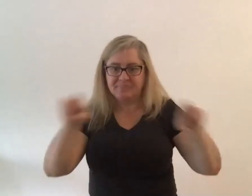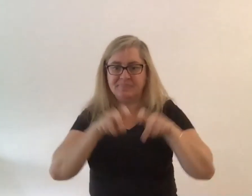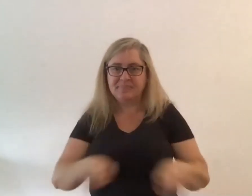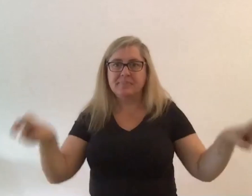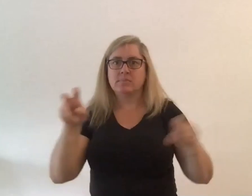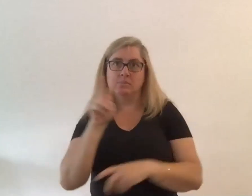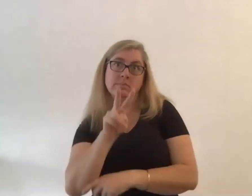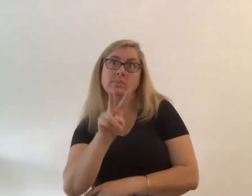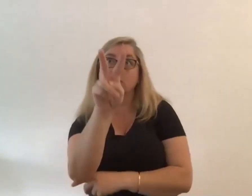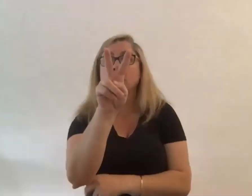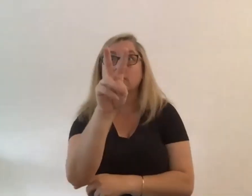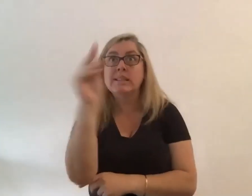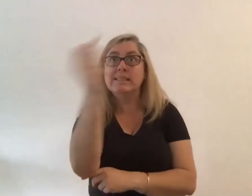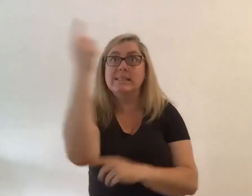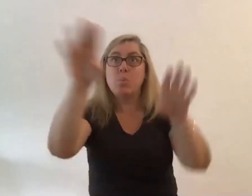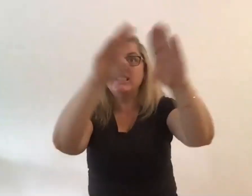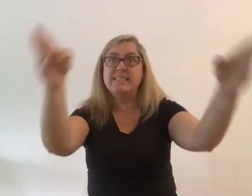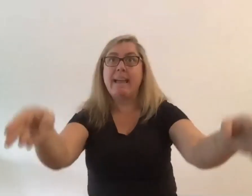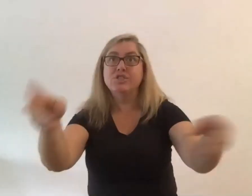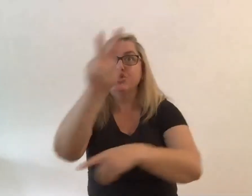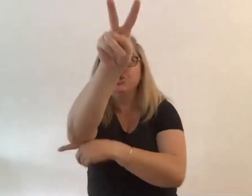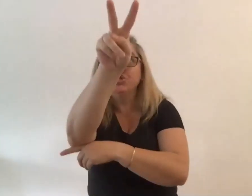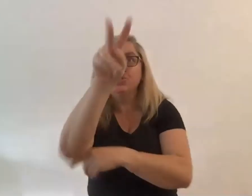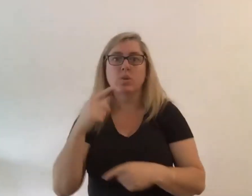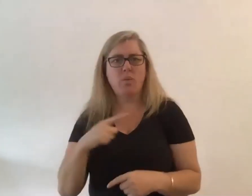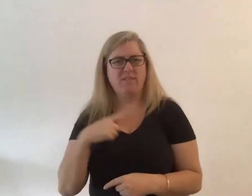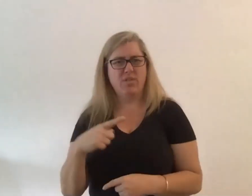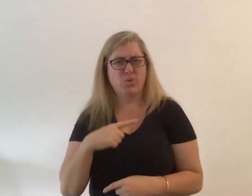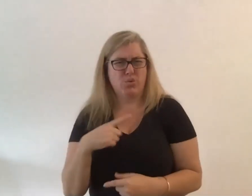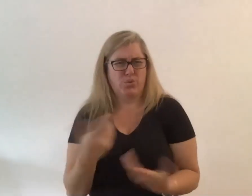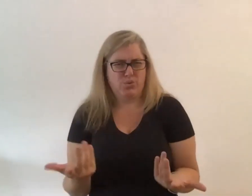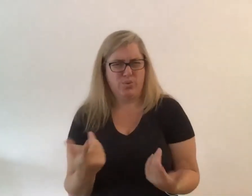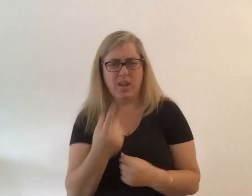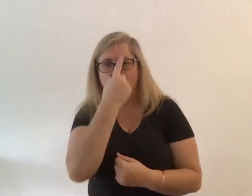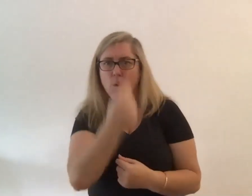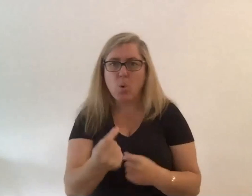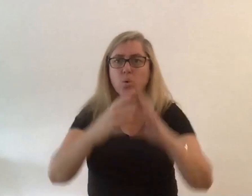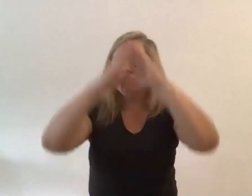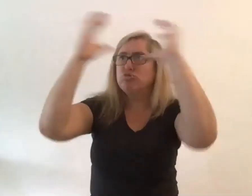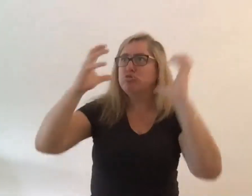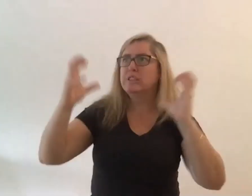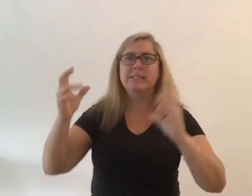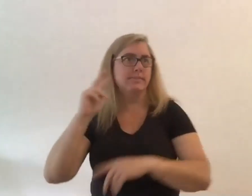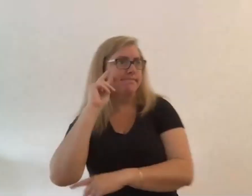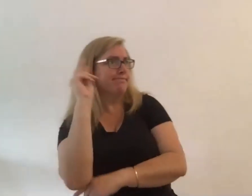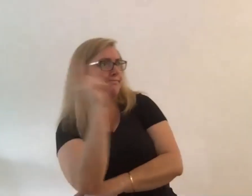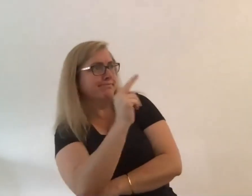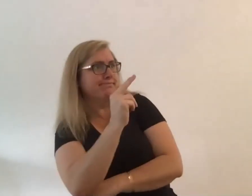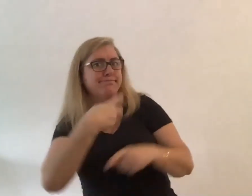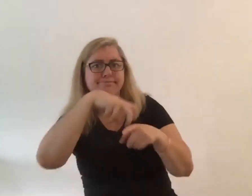somebody on stage i why you know when we could do it under a tree or you know go for it go